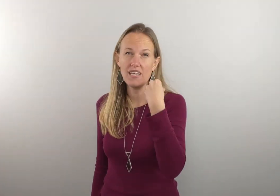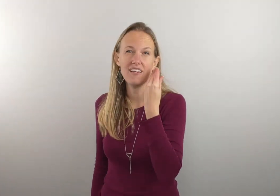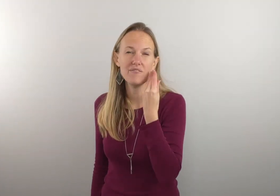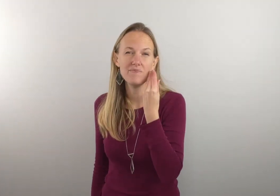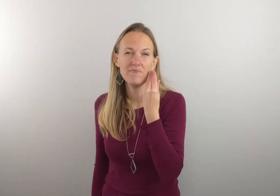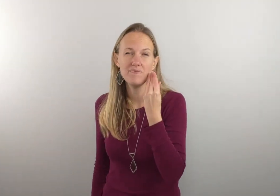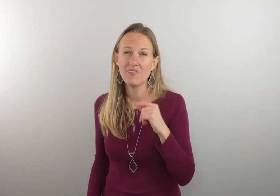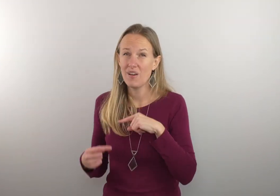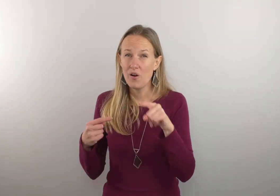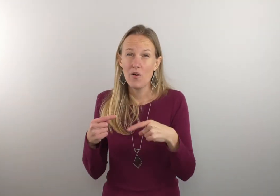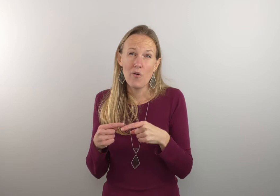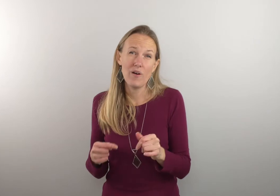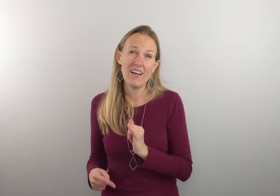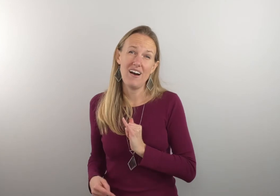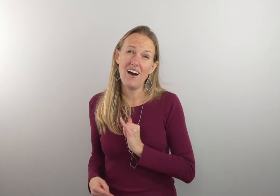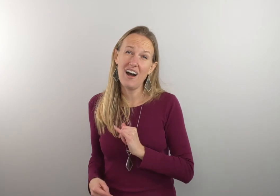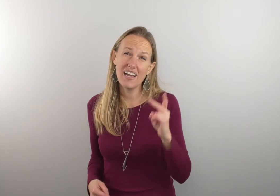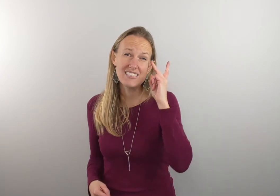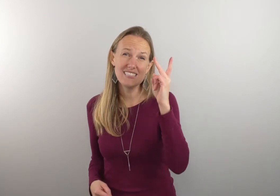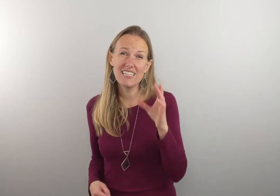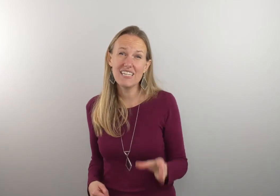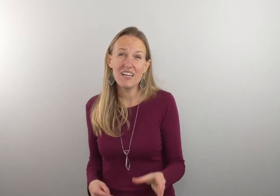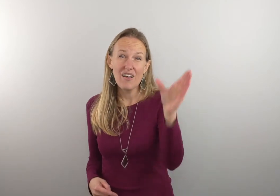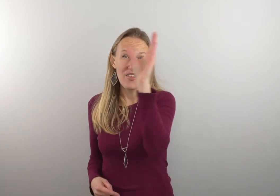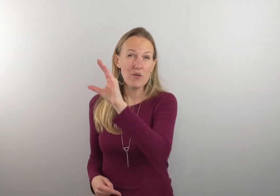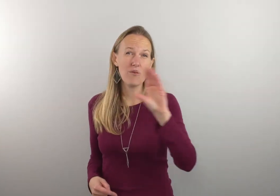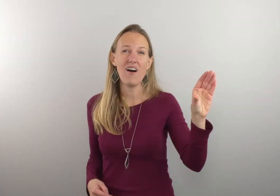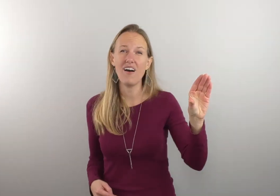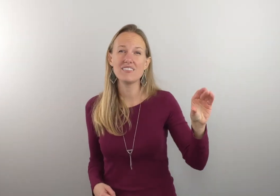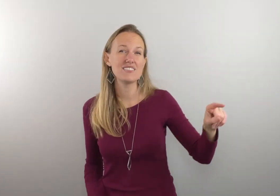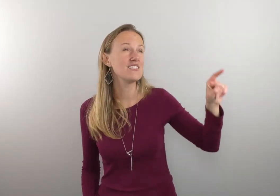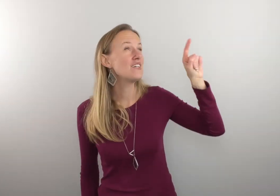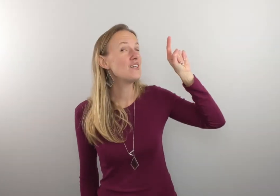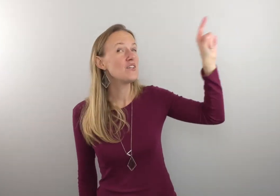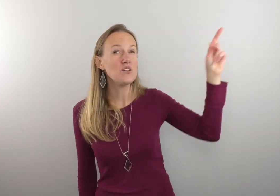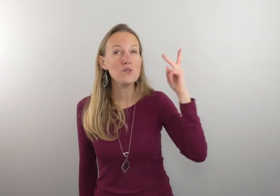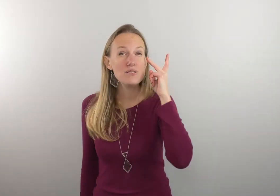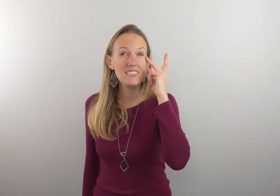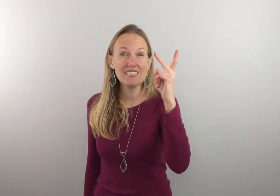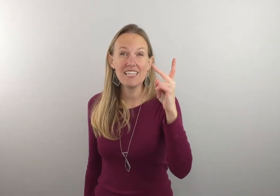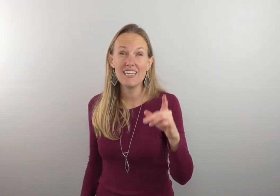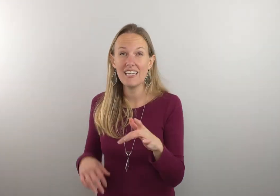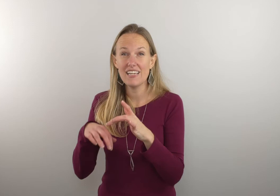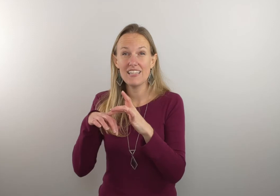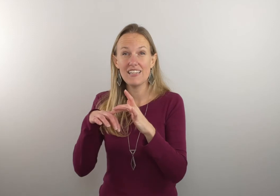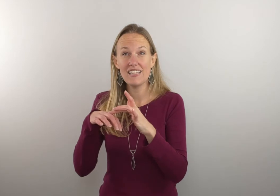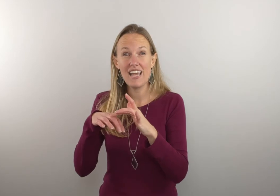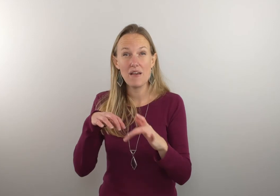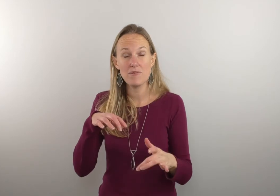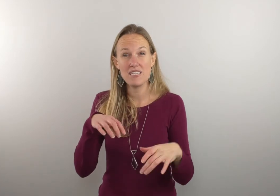when I see the cross you see the empty